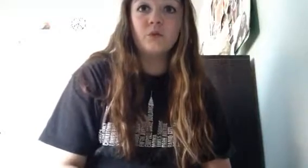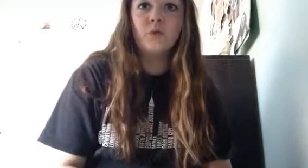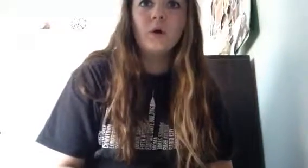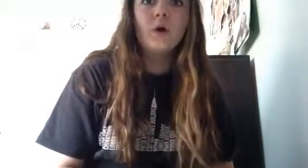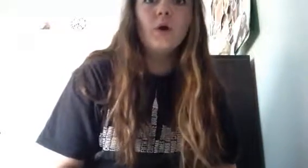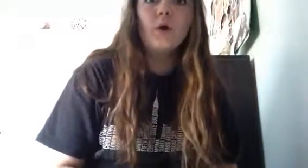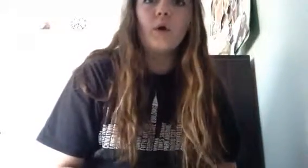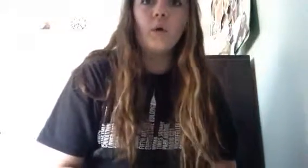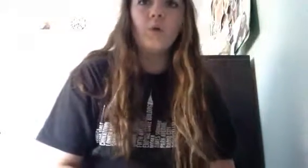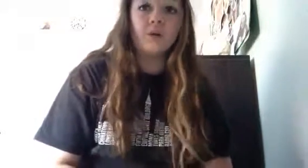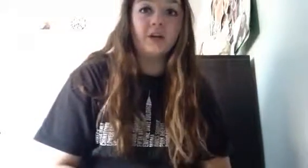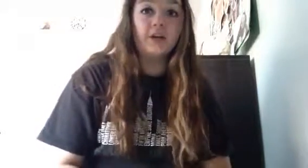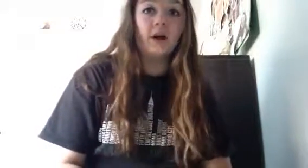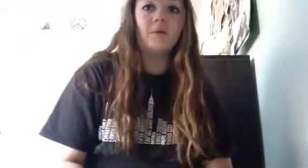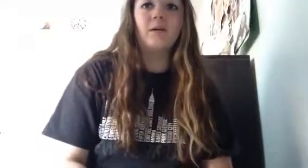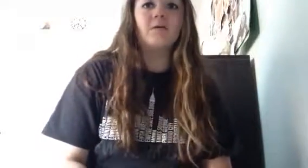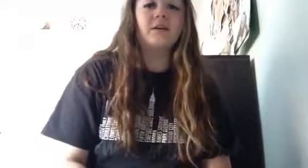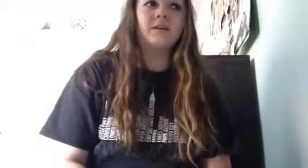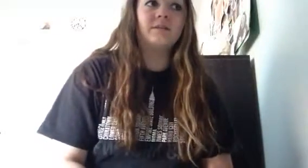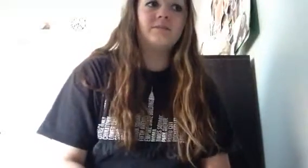too worried about um